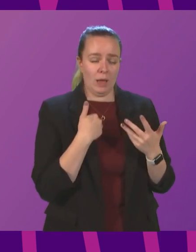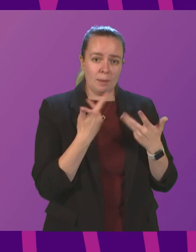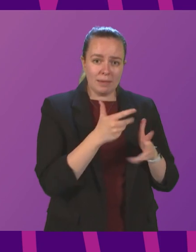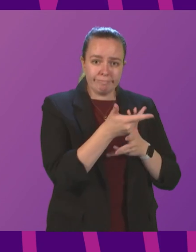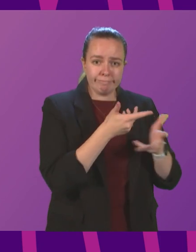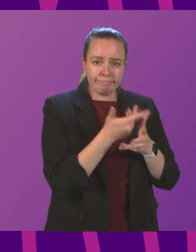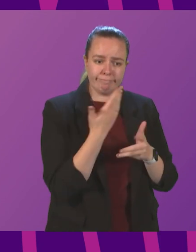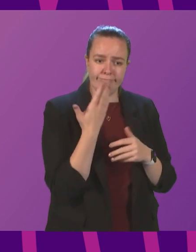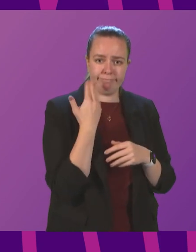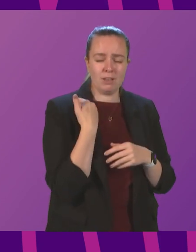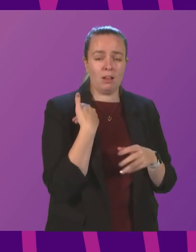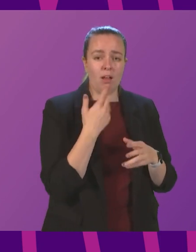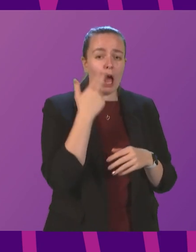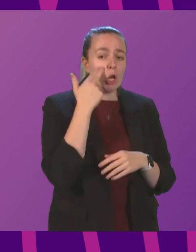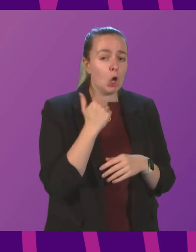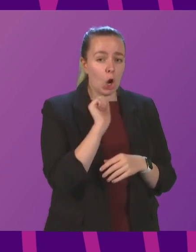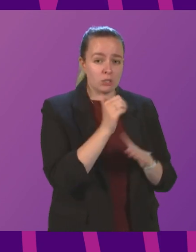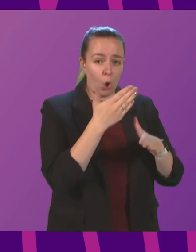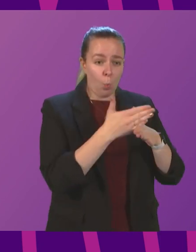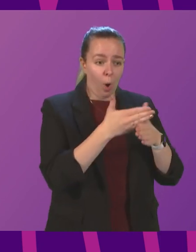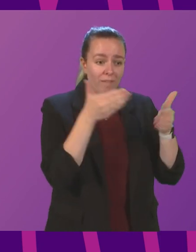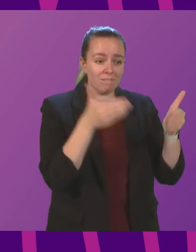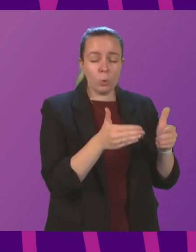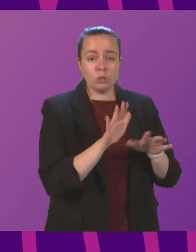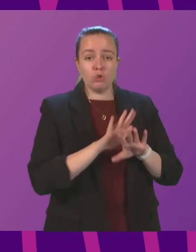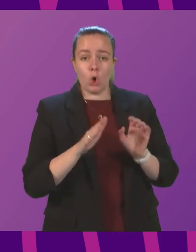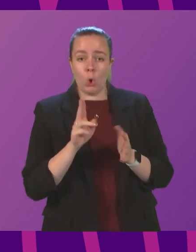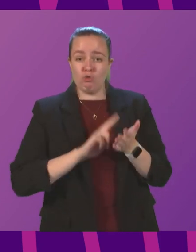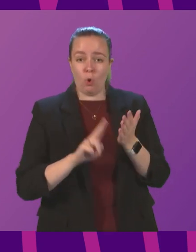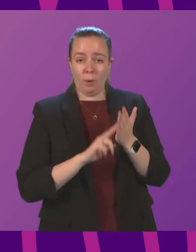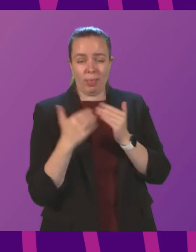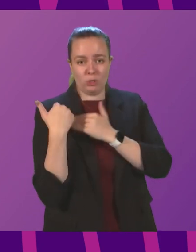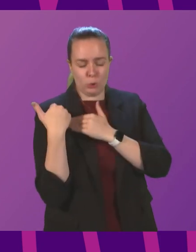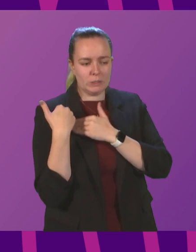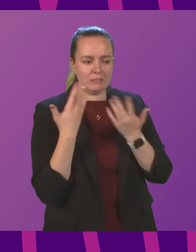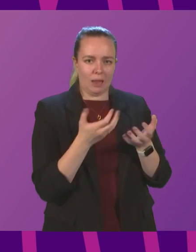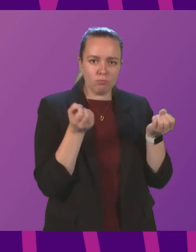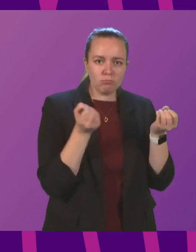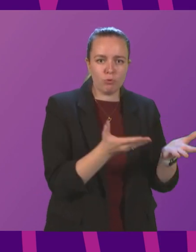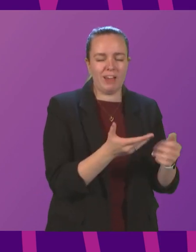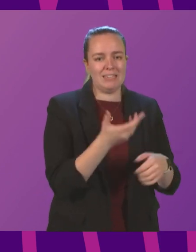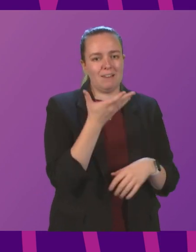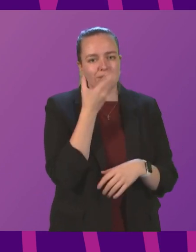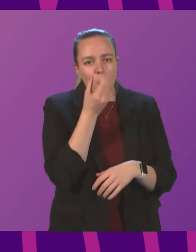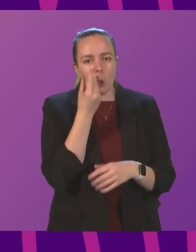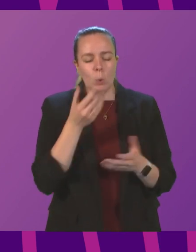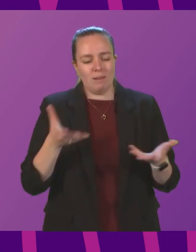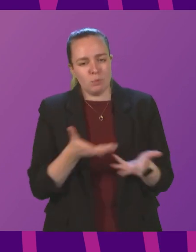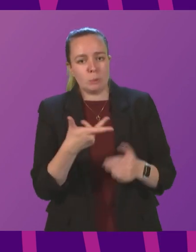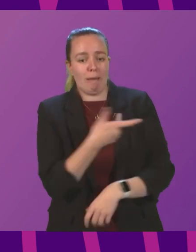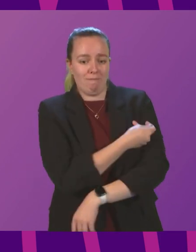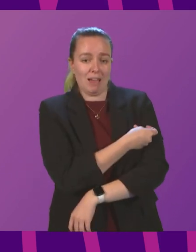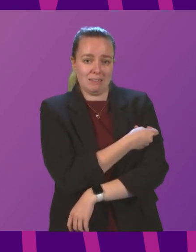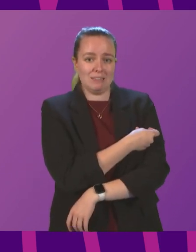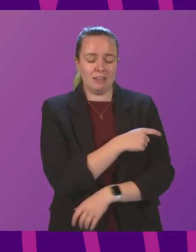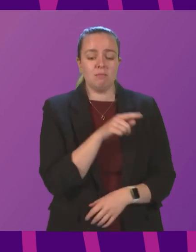with a nurse whose workload is now focused away from their normal duties and solely on providing flu vaccinations and COVID boosters. While